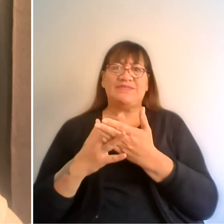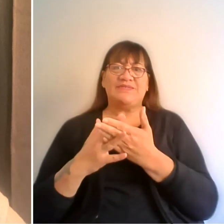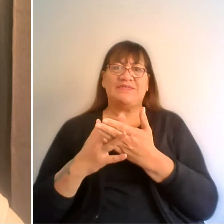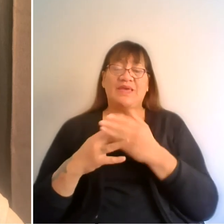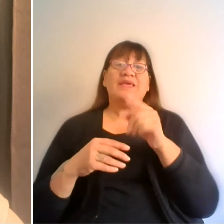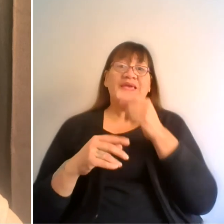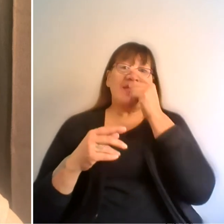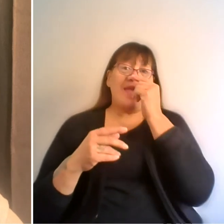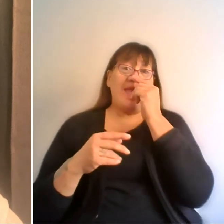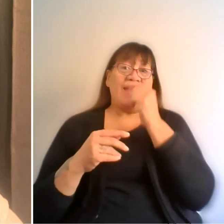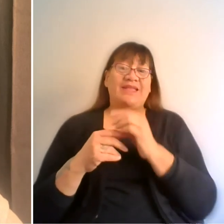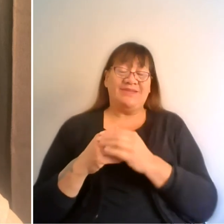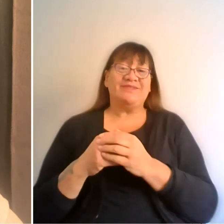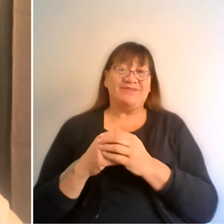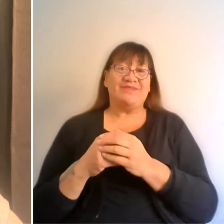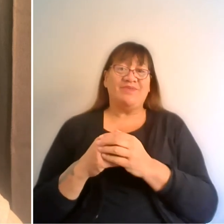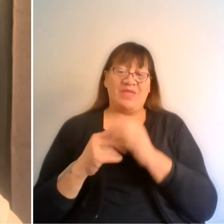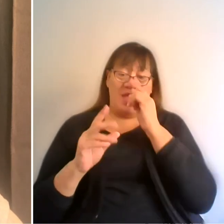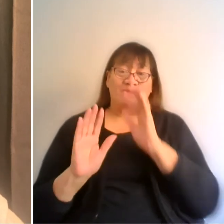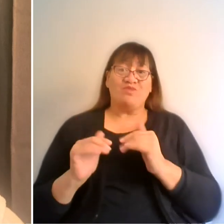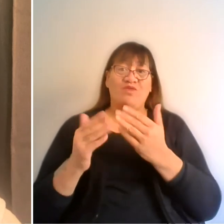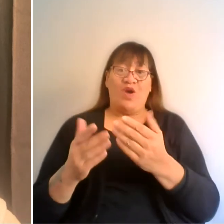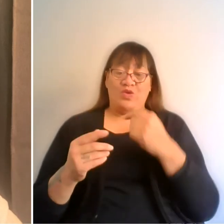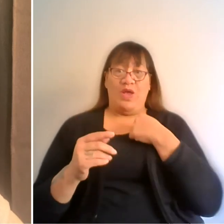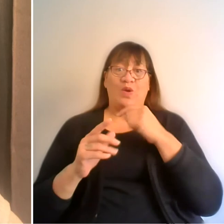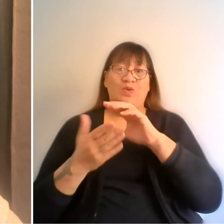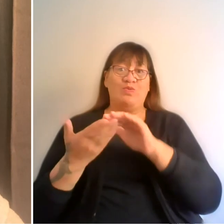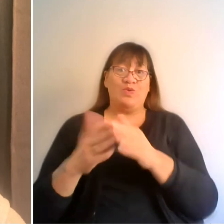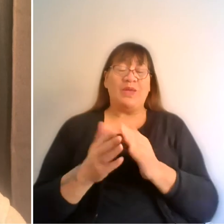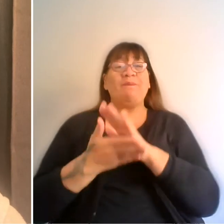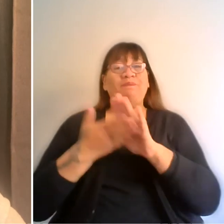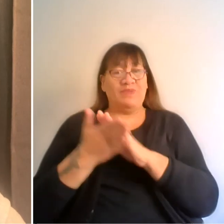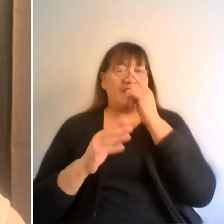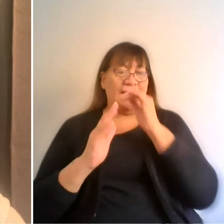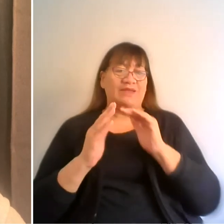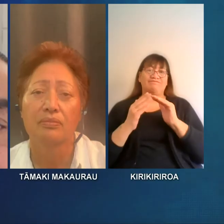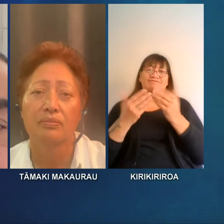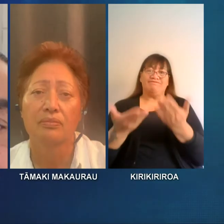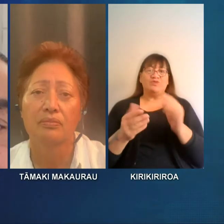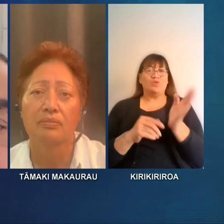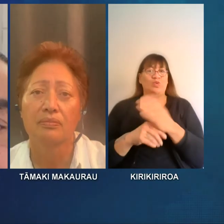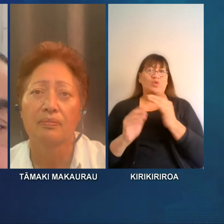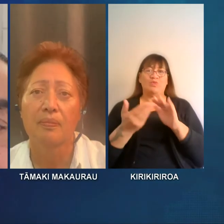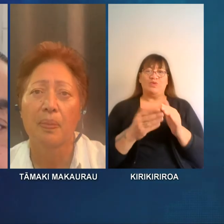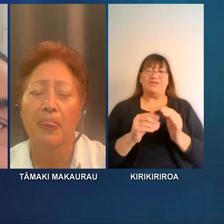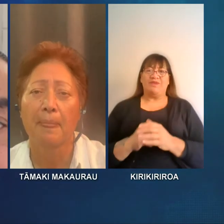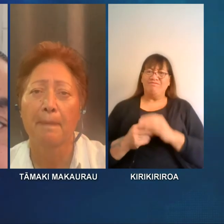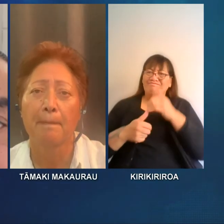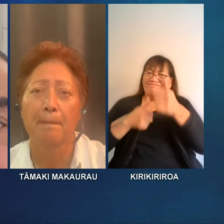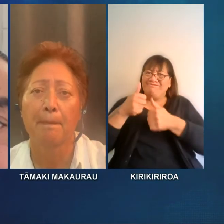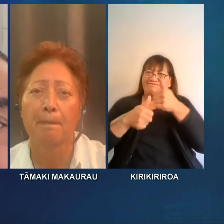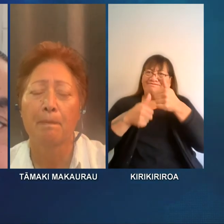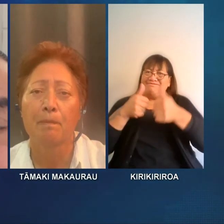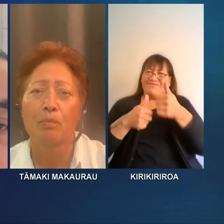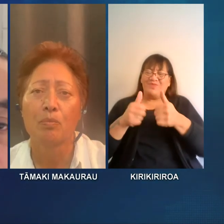can be provided to our community and therefore everybody else. Congratulations on what you've been